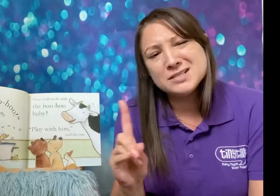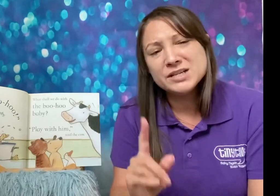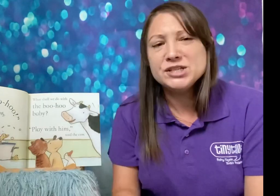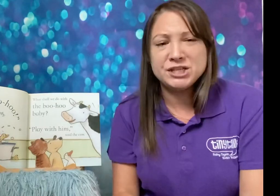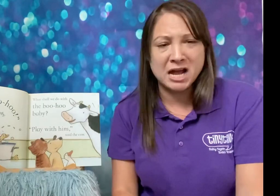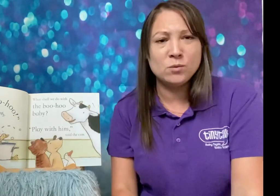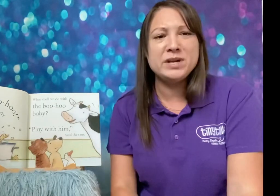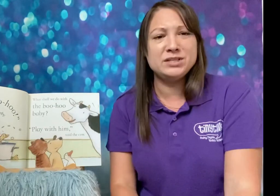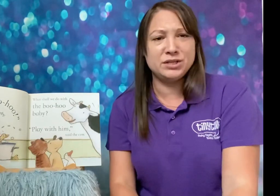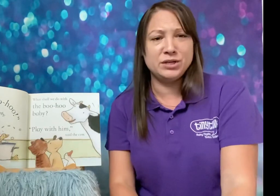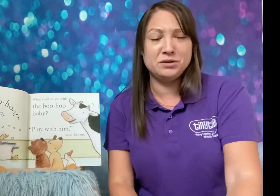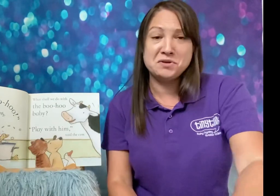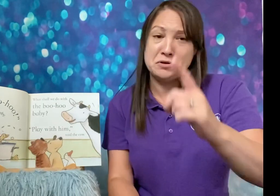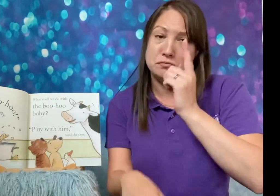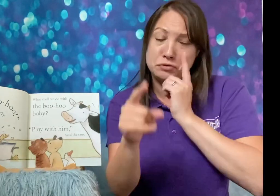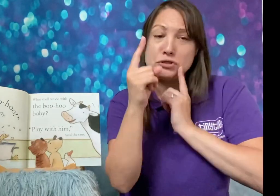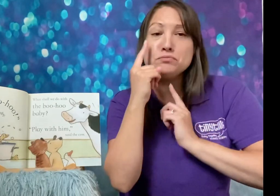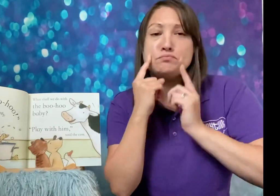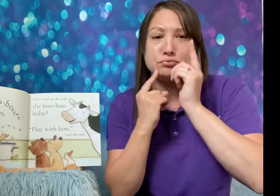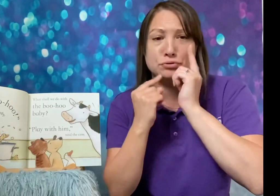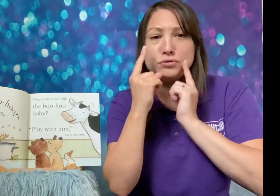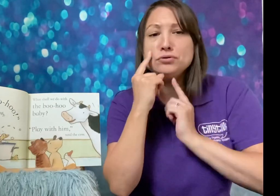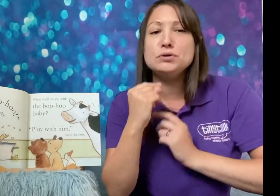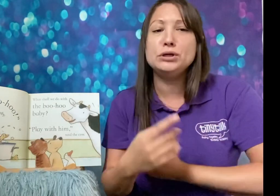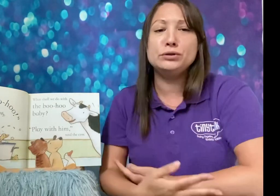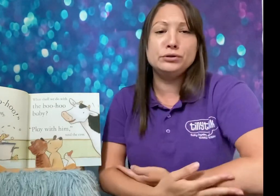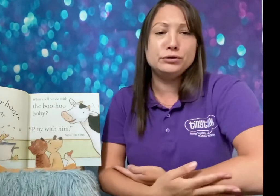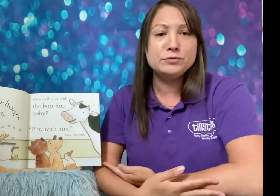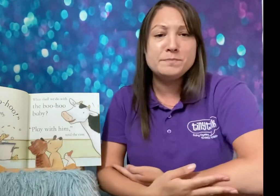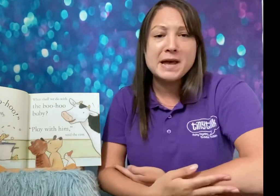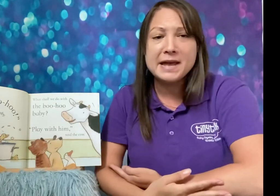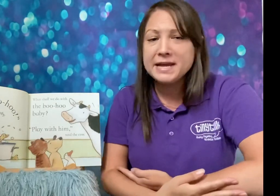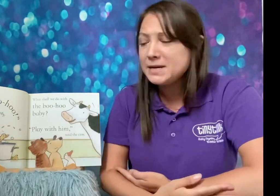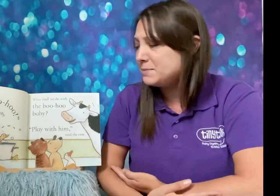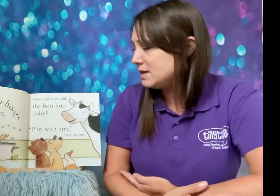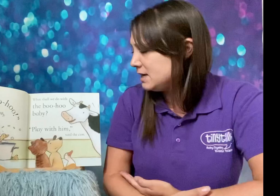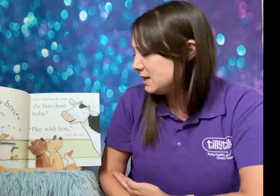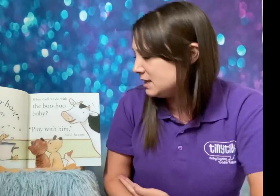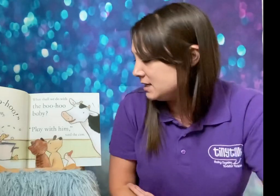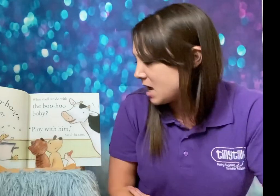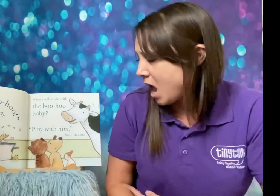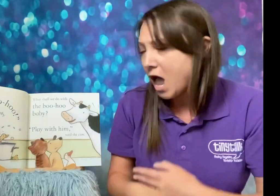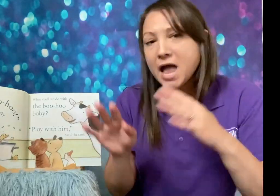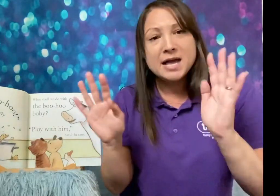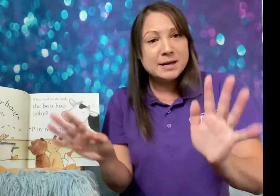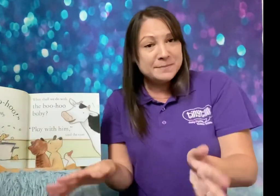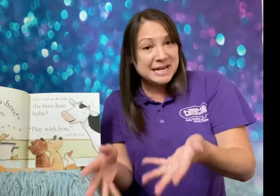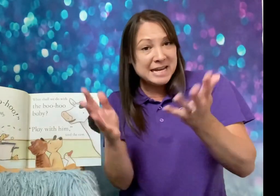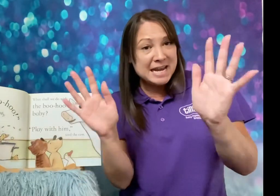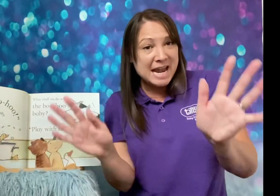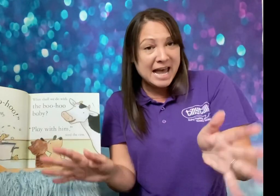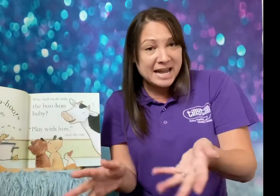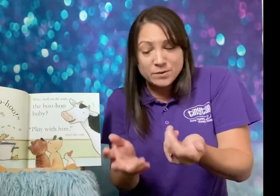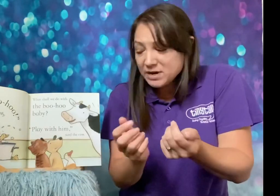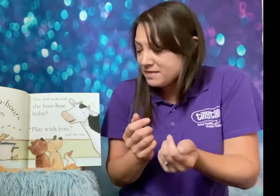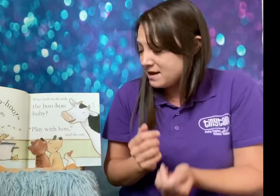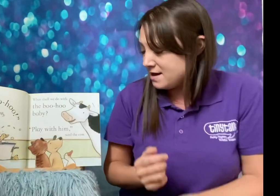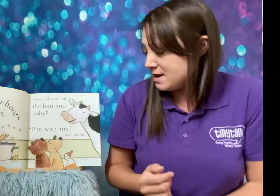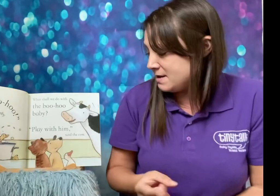shall we do with the boo hoo baby? Play with him